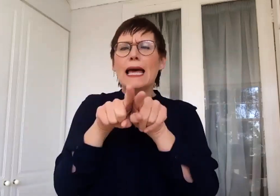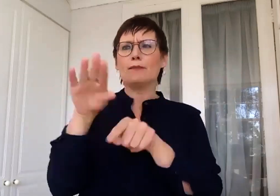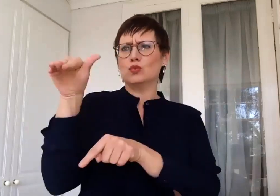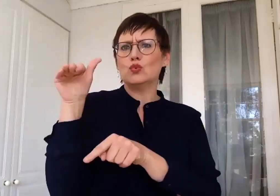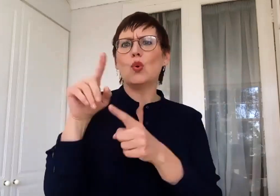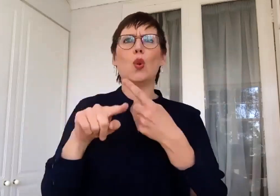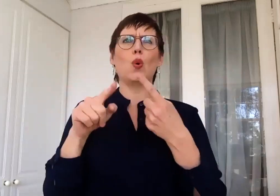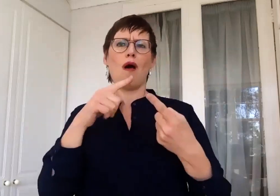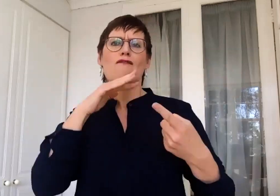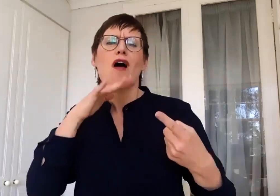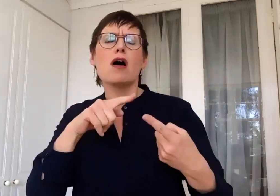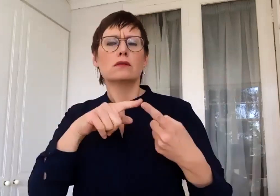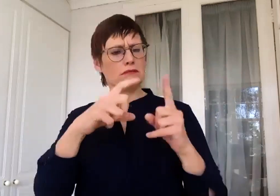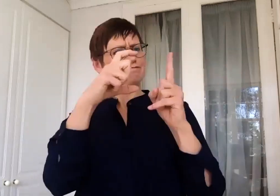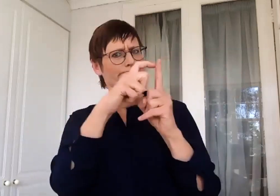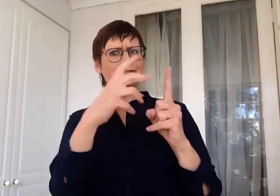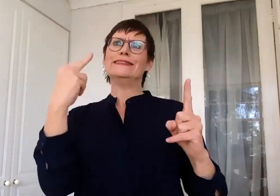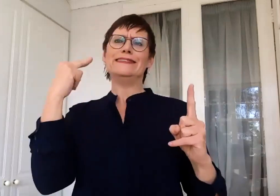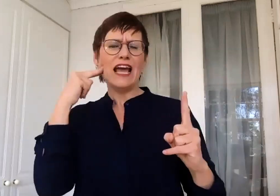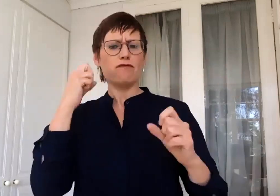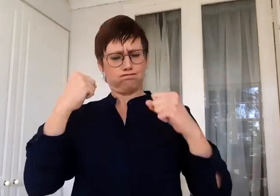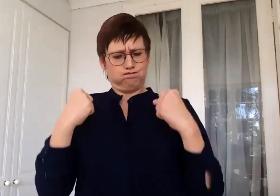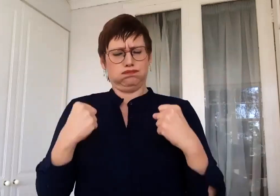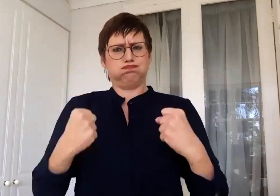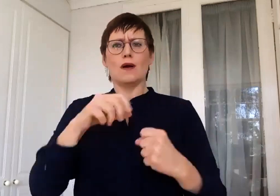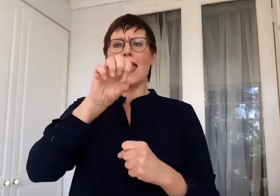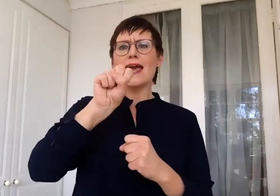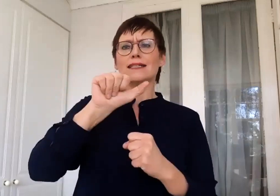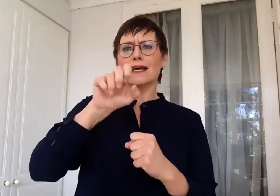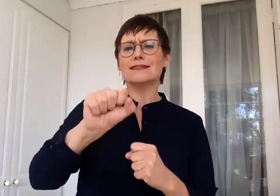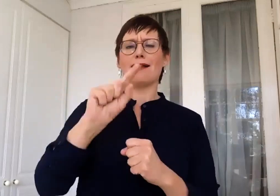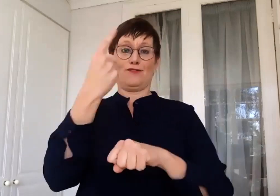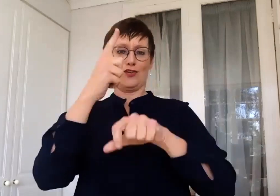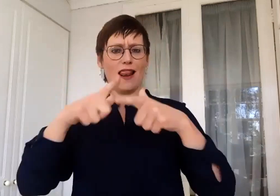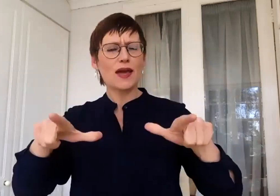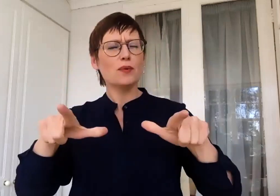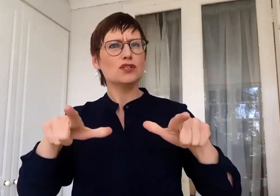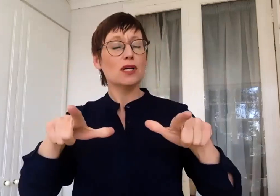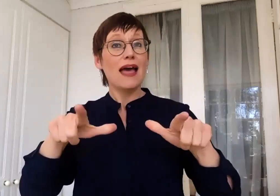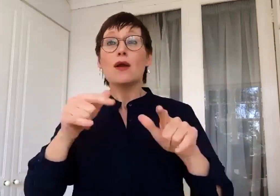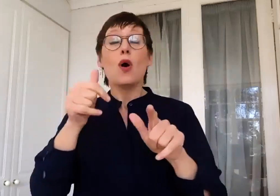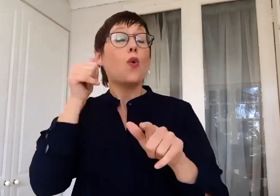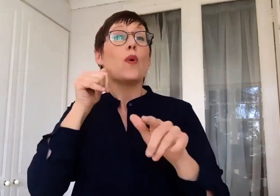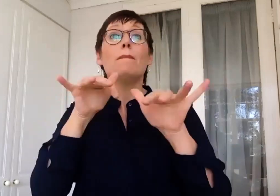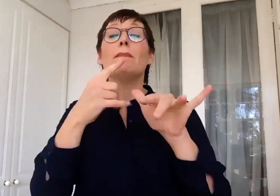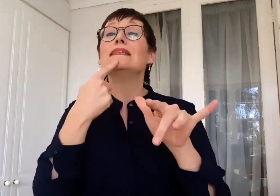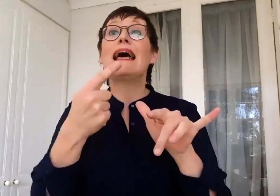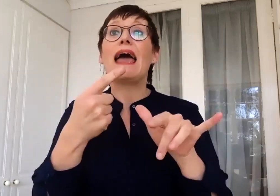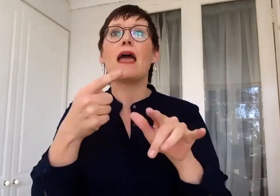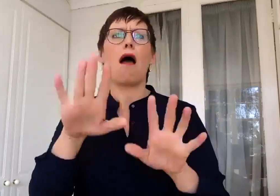Afrikaans with a capital A. We're deaf with a capital D. South African Sign Language is our first language. And it's highly offensive to be referring to the